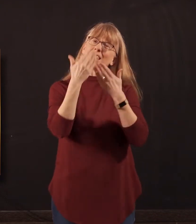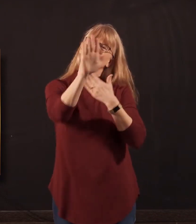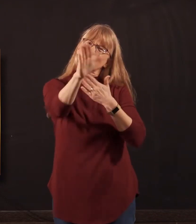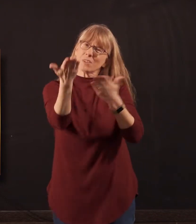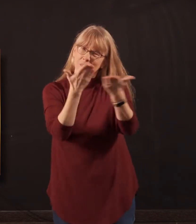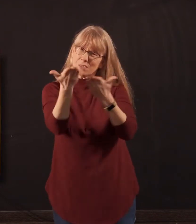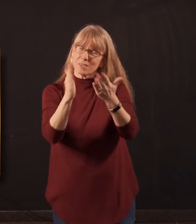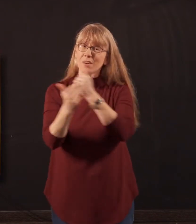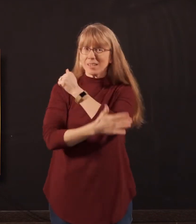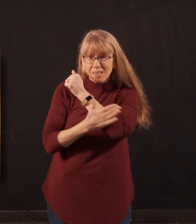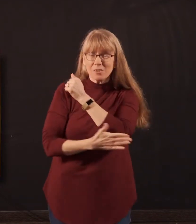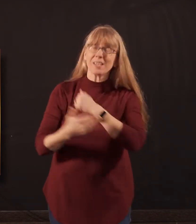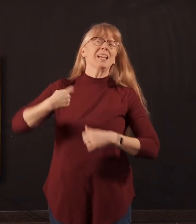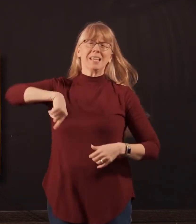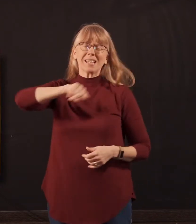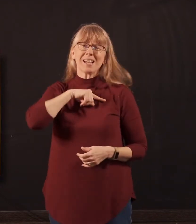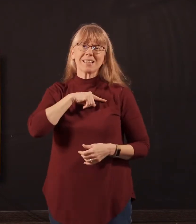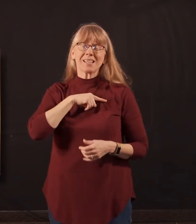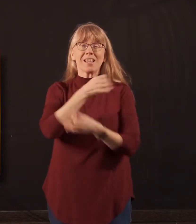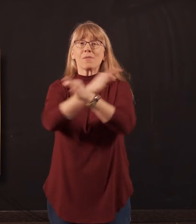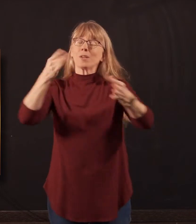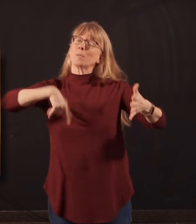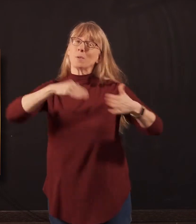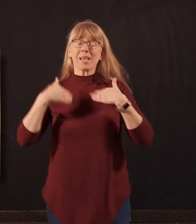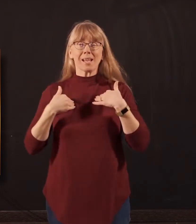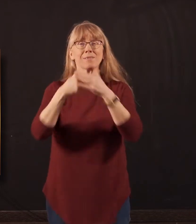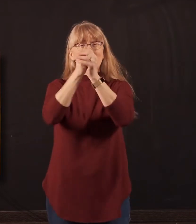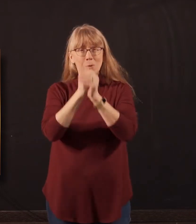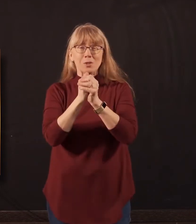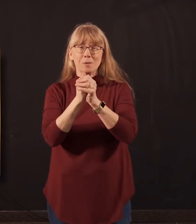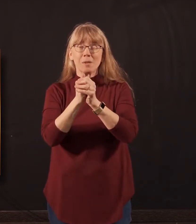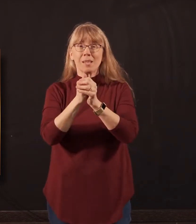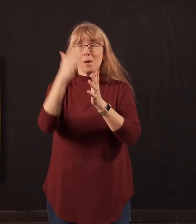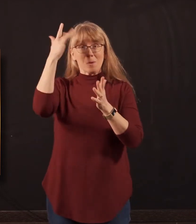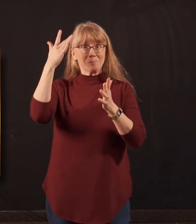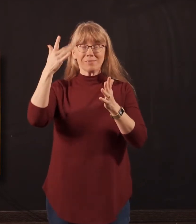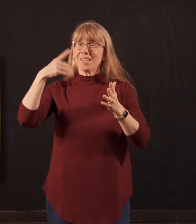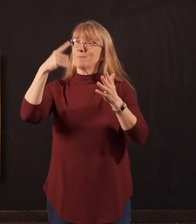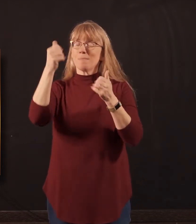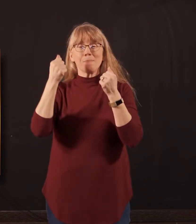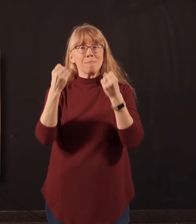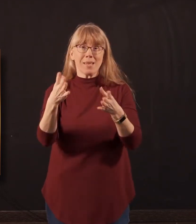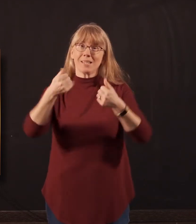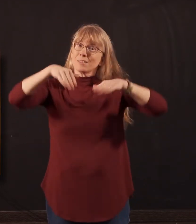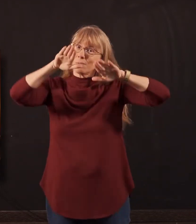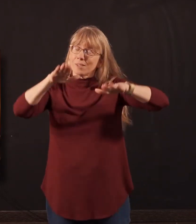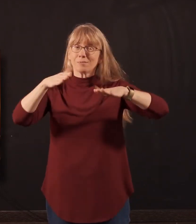country and to us. The freedom that we have to be able to worship is because many have given their lives for us. So today